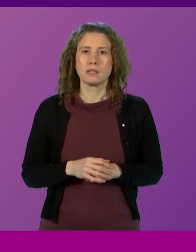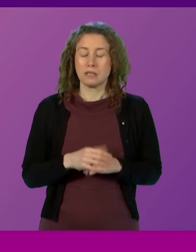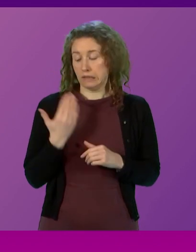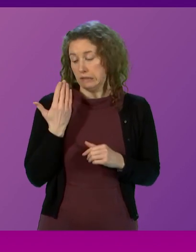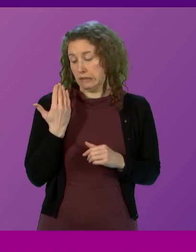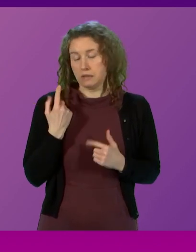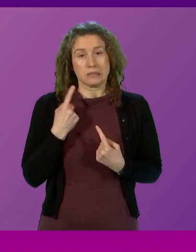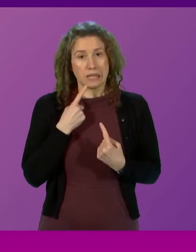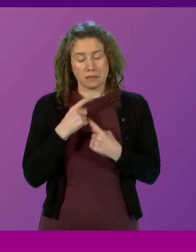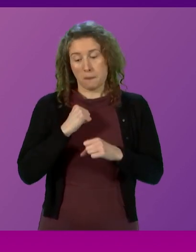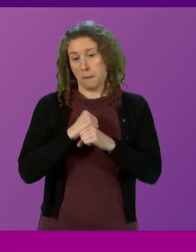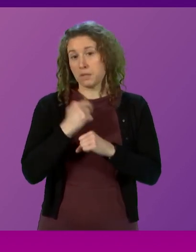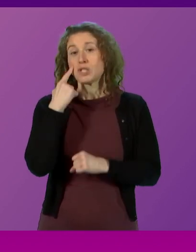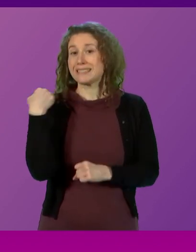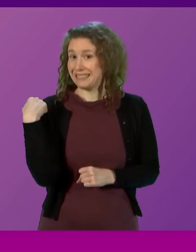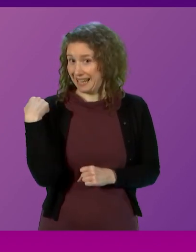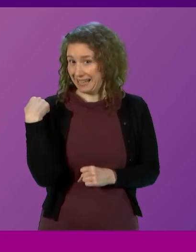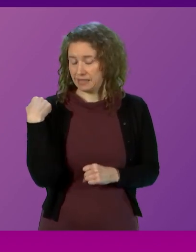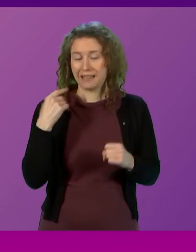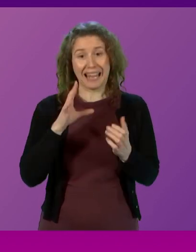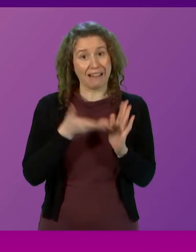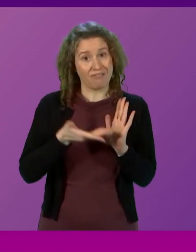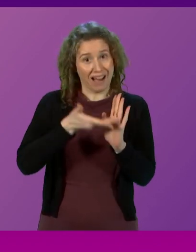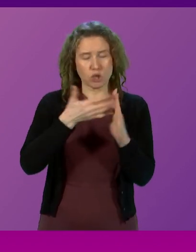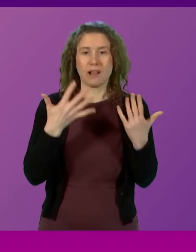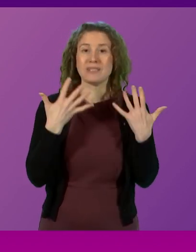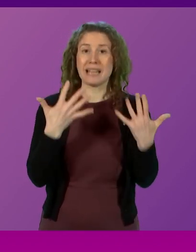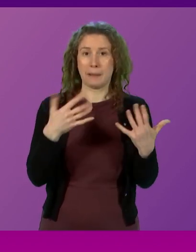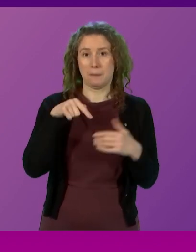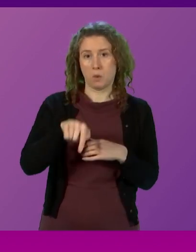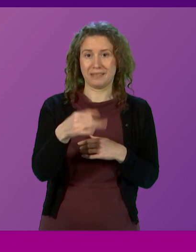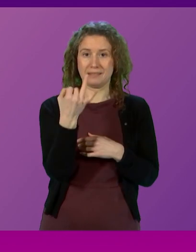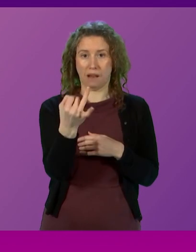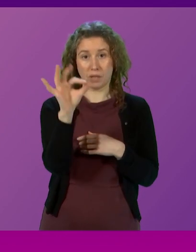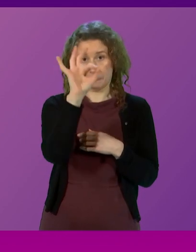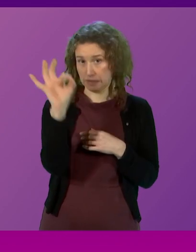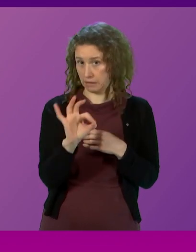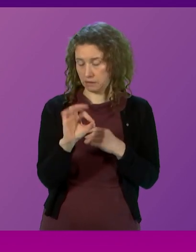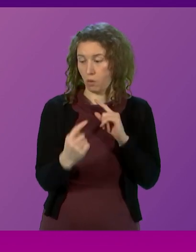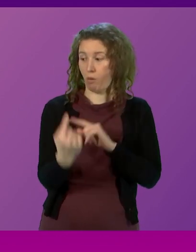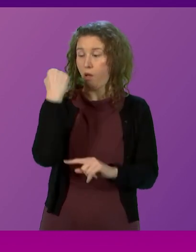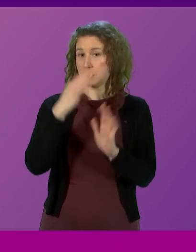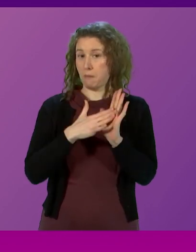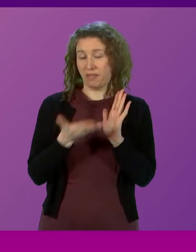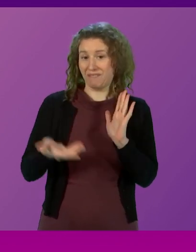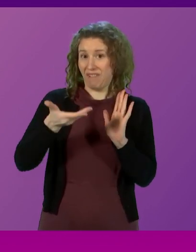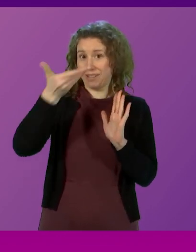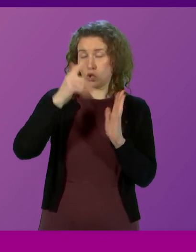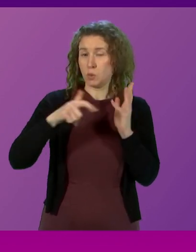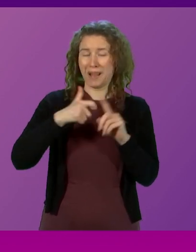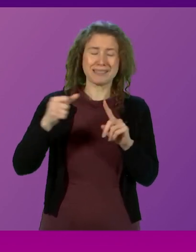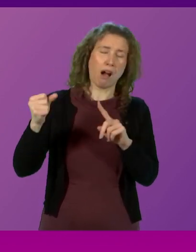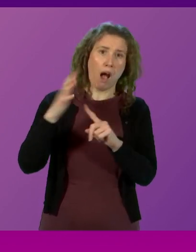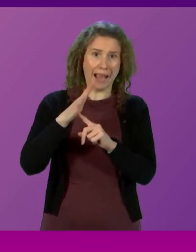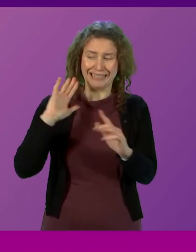latest data published yesterday, inflation now stands at 10.7%. Last month we saw inflation in the UK at its